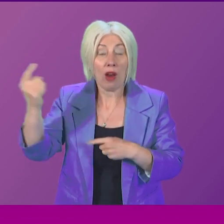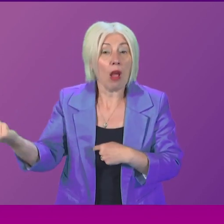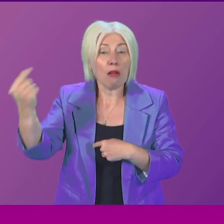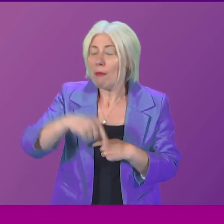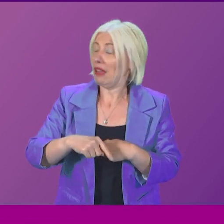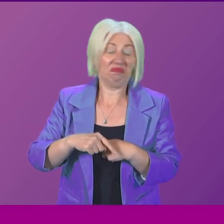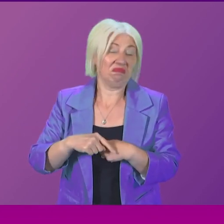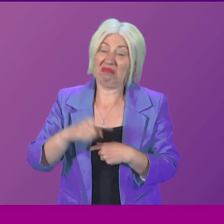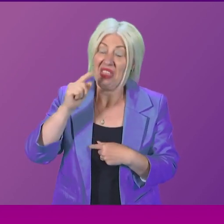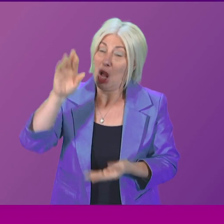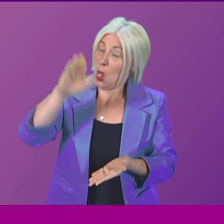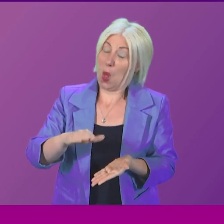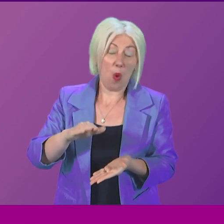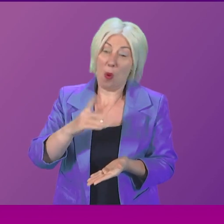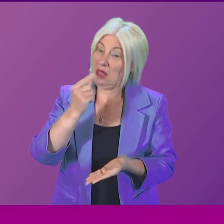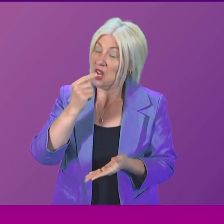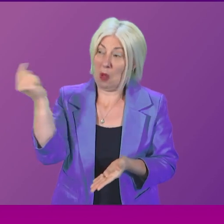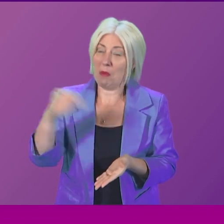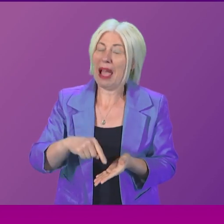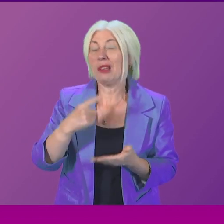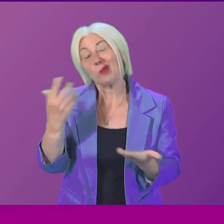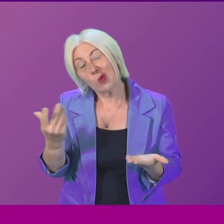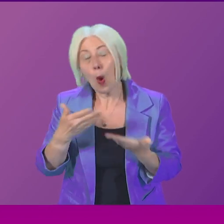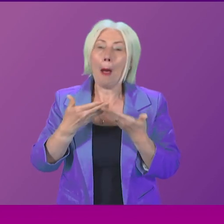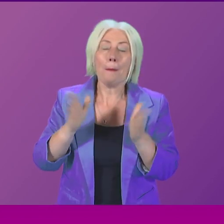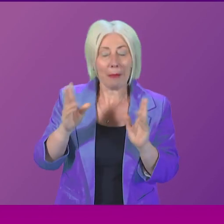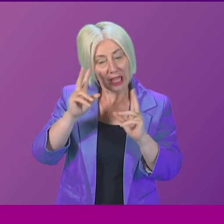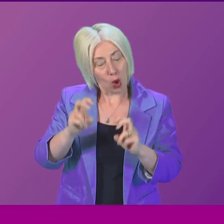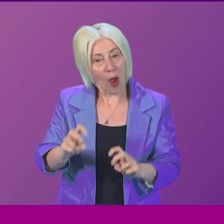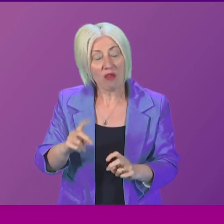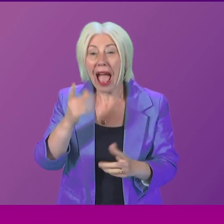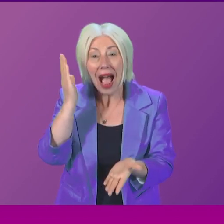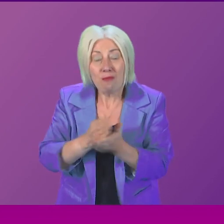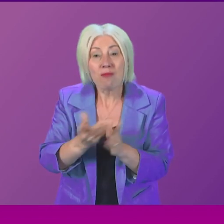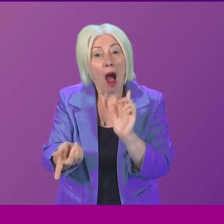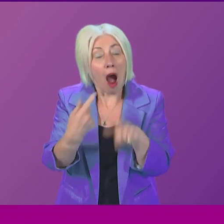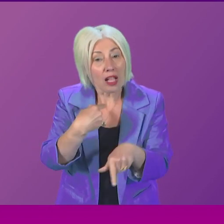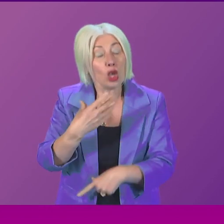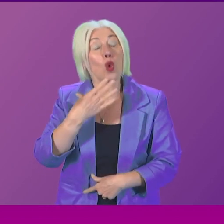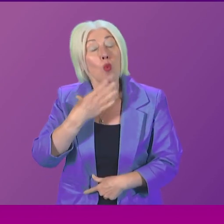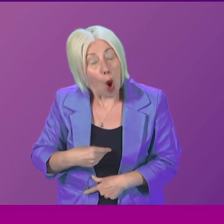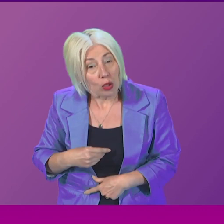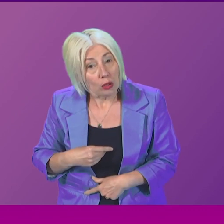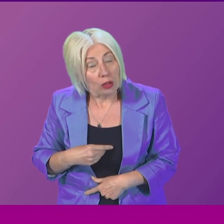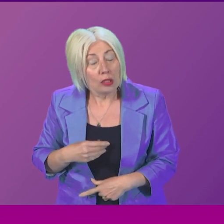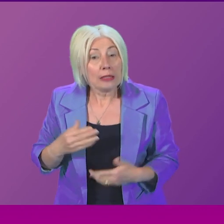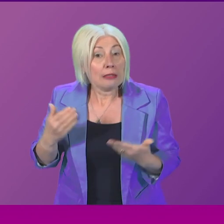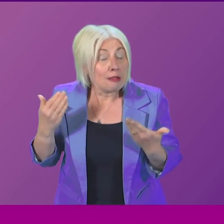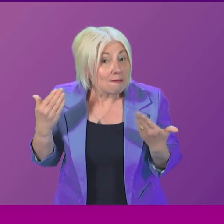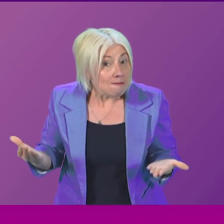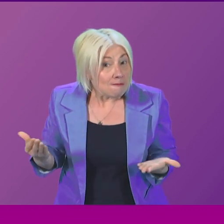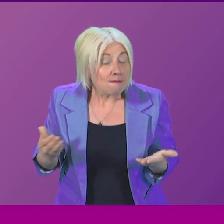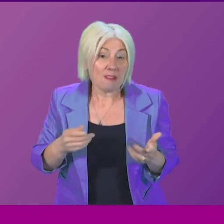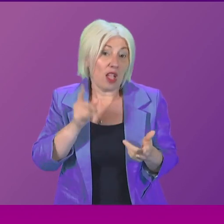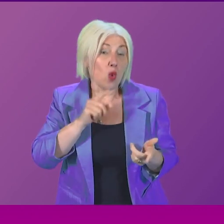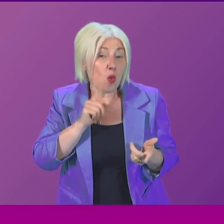very low. And therefore, would a public inquiry be able to get the answers that the victims like Miss Mallet and